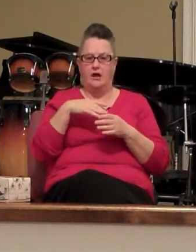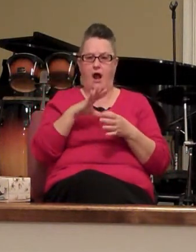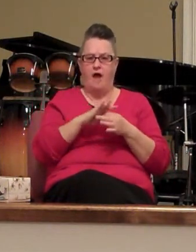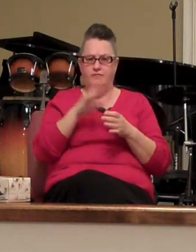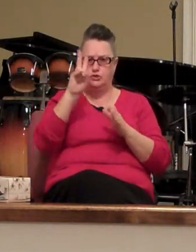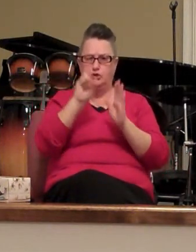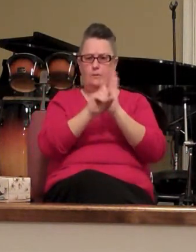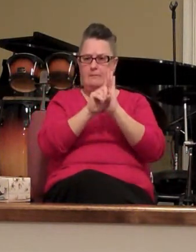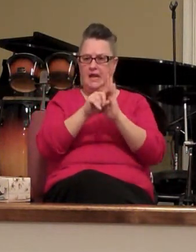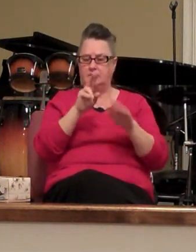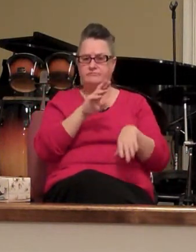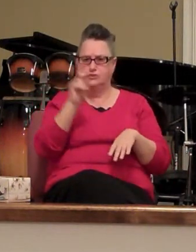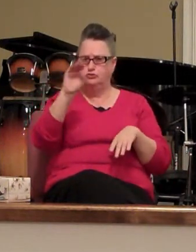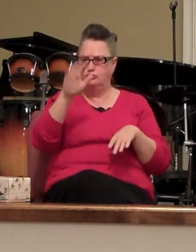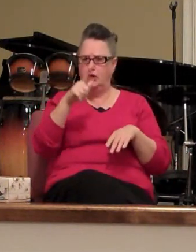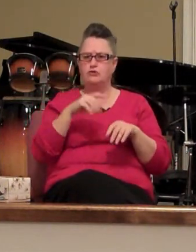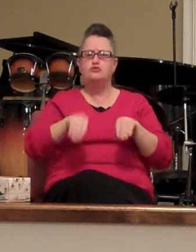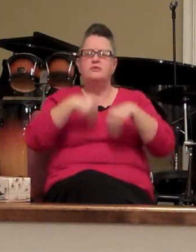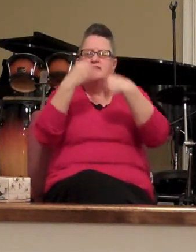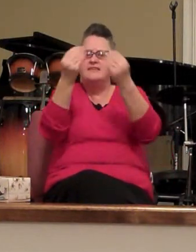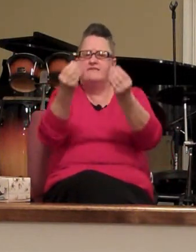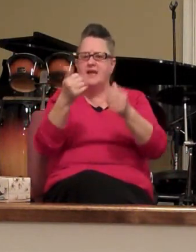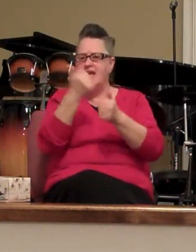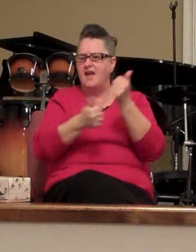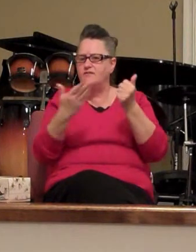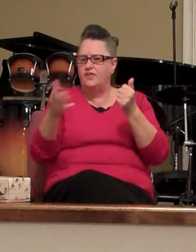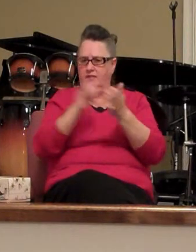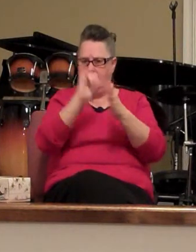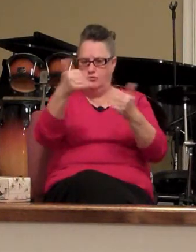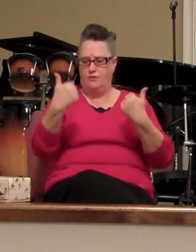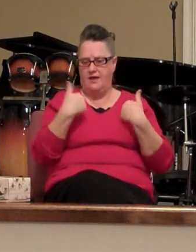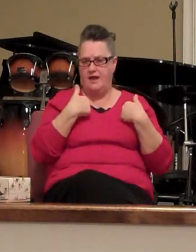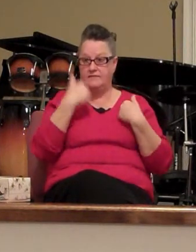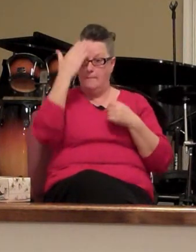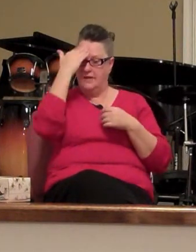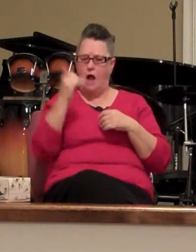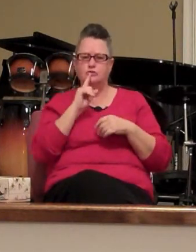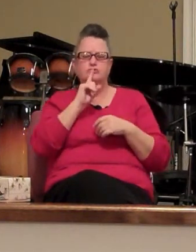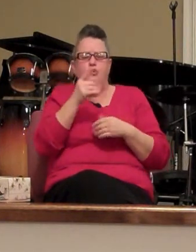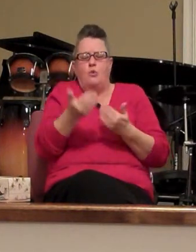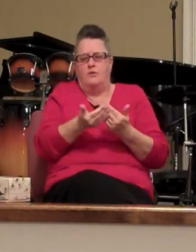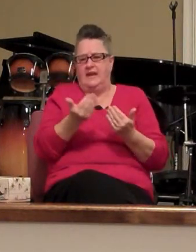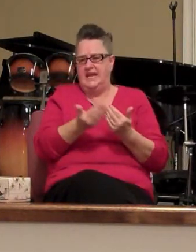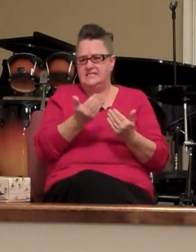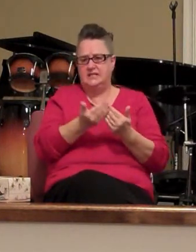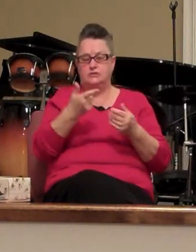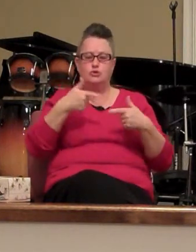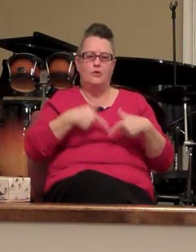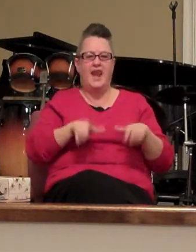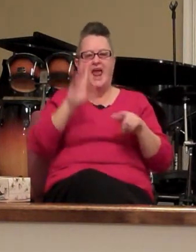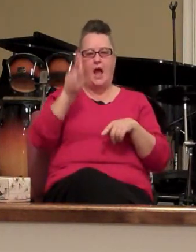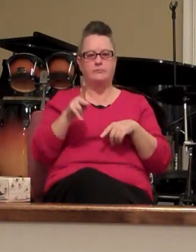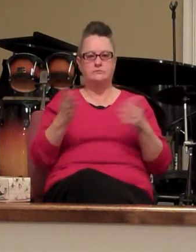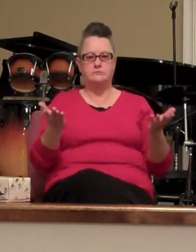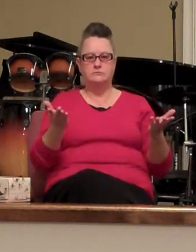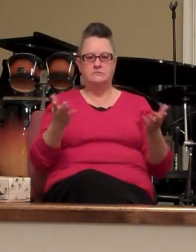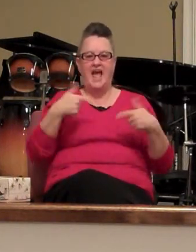mindset you give it everything that you got because it's so easy to let them and let the world